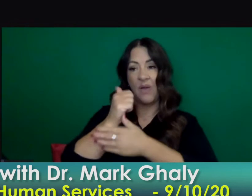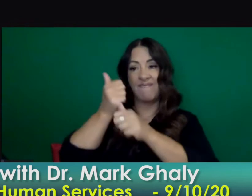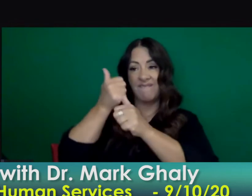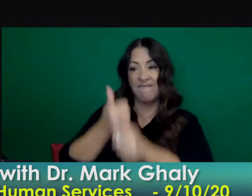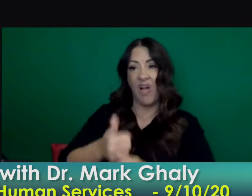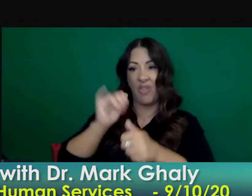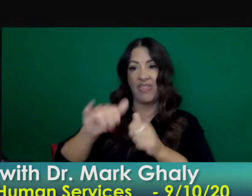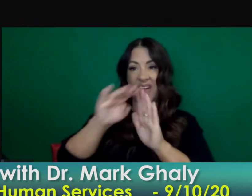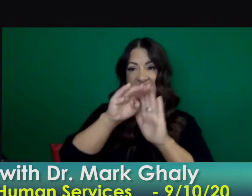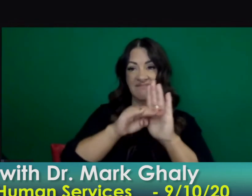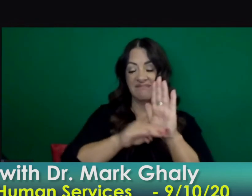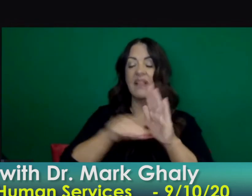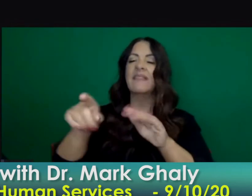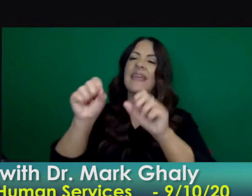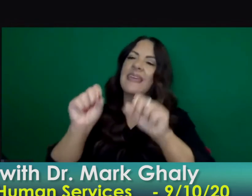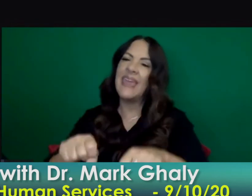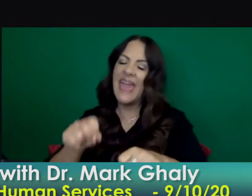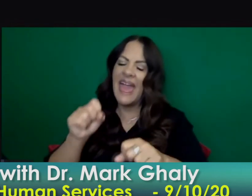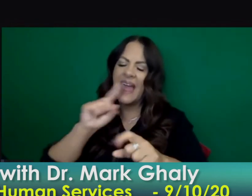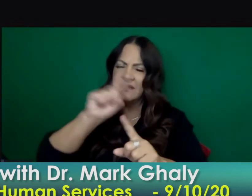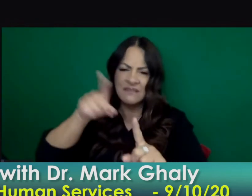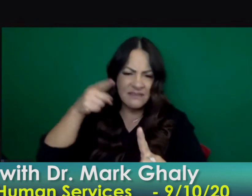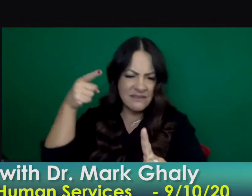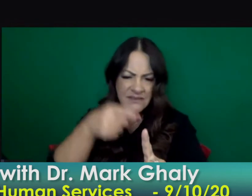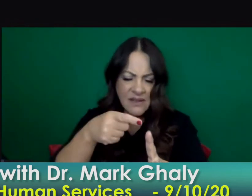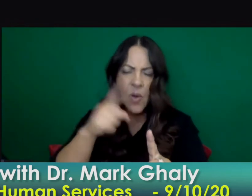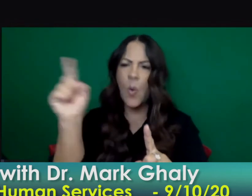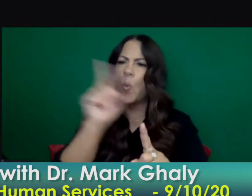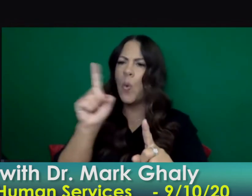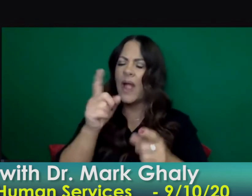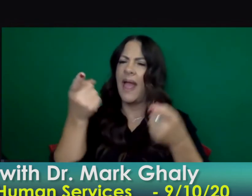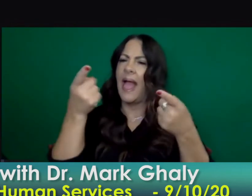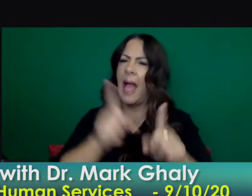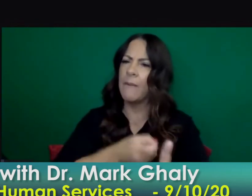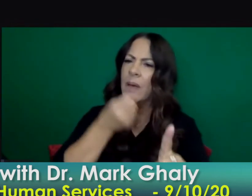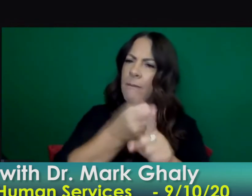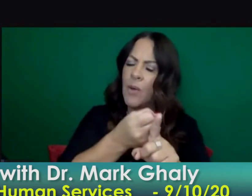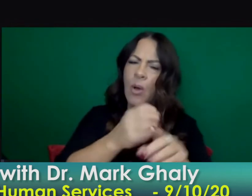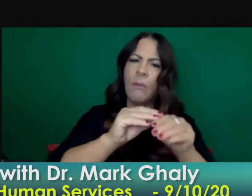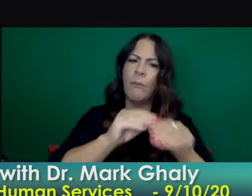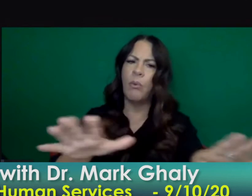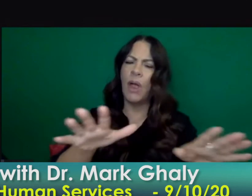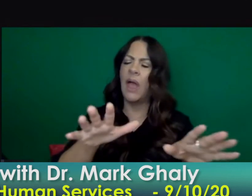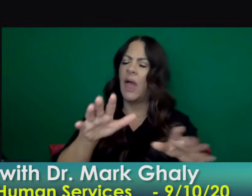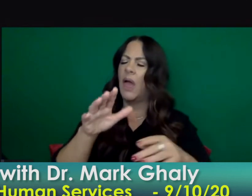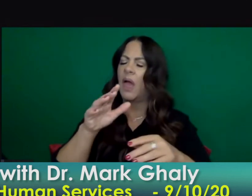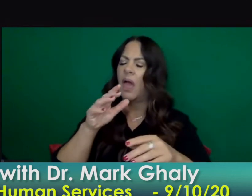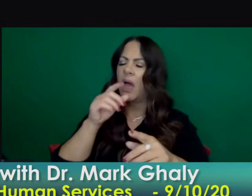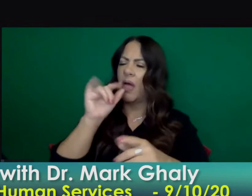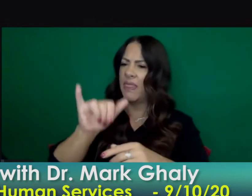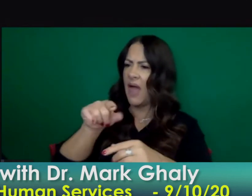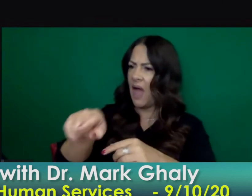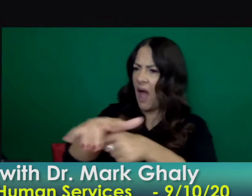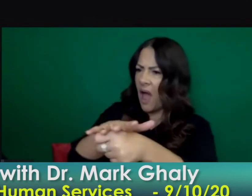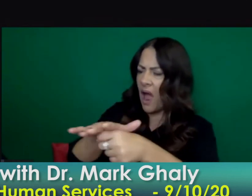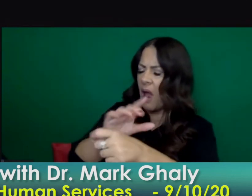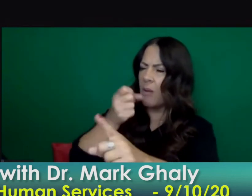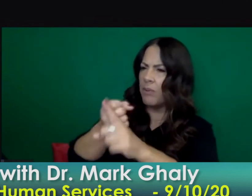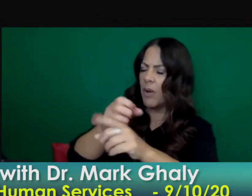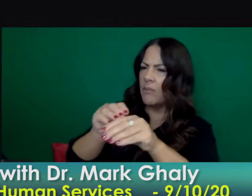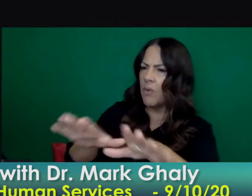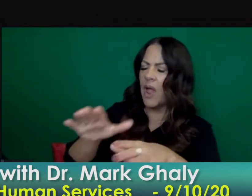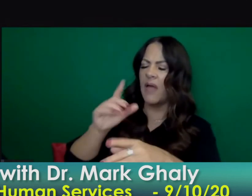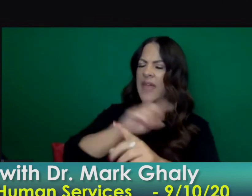in large counties being able to pinpoint where those activities and potential spread is happening that they can blunt the the